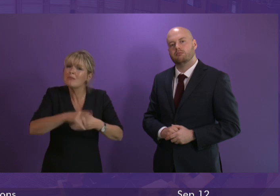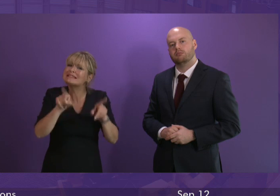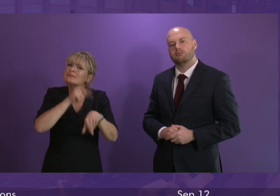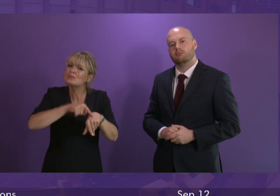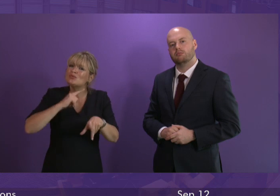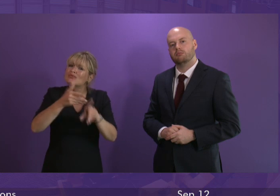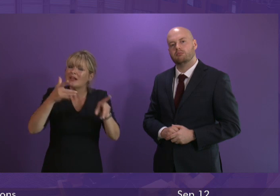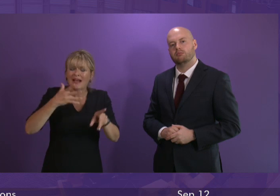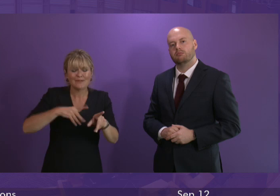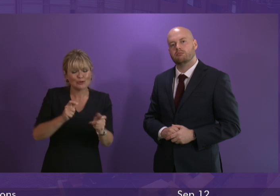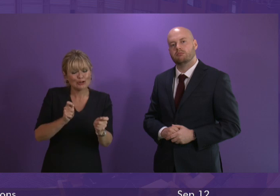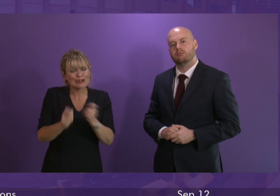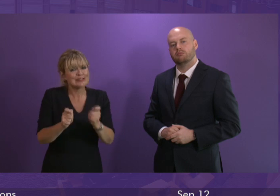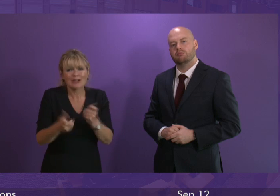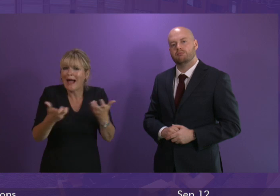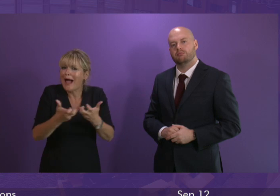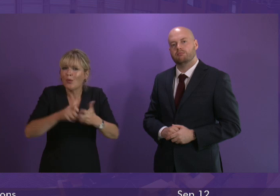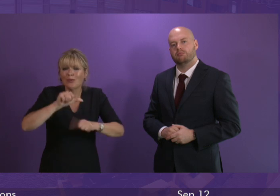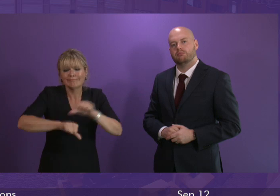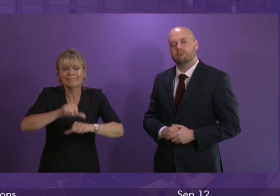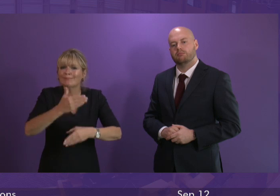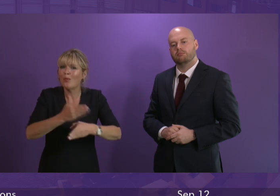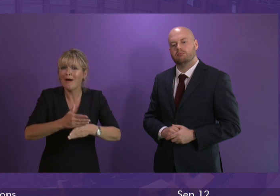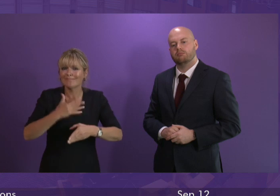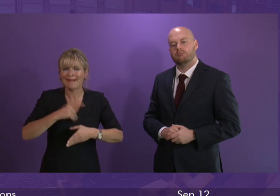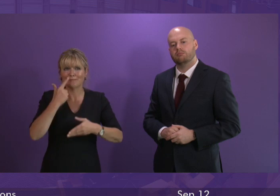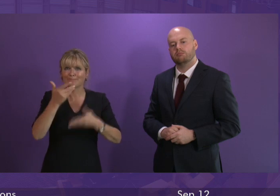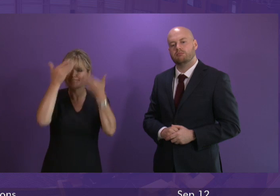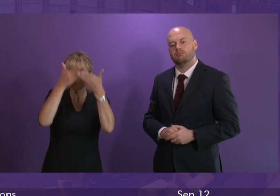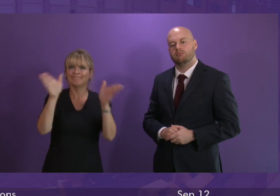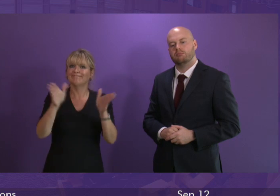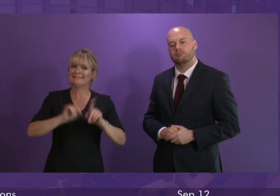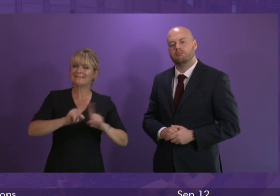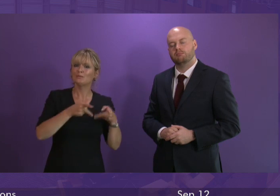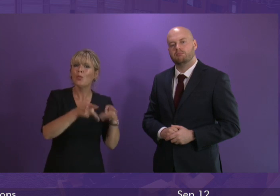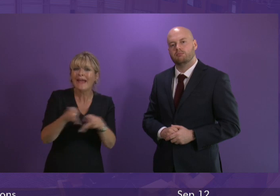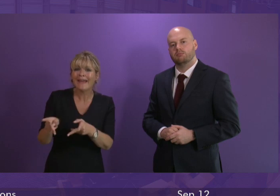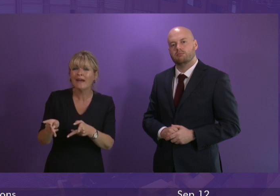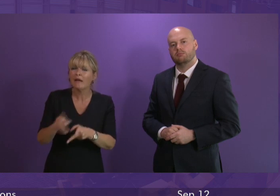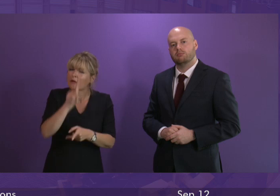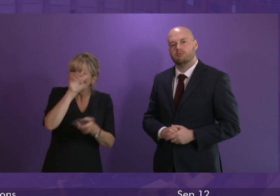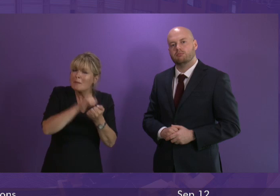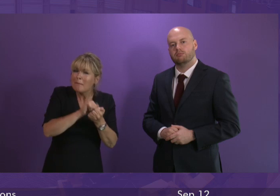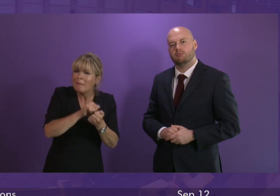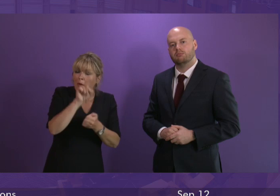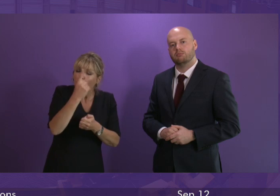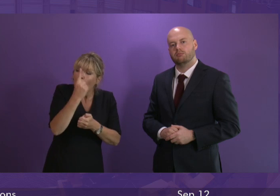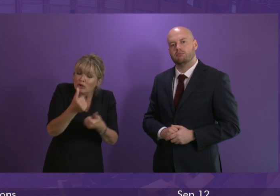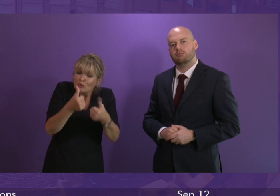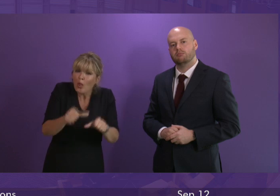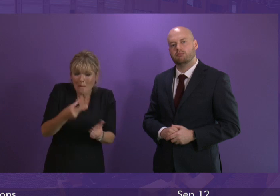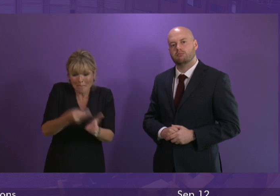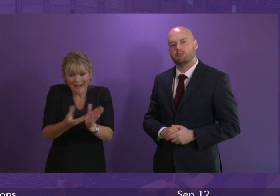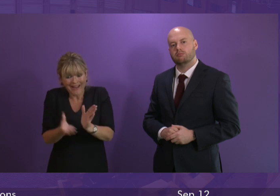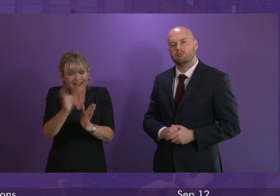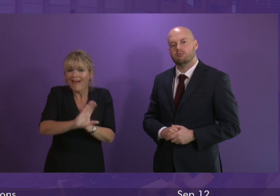we need to do things differently we need to be open to new approaches which is why for example and it is only one part of the overall solution here not the